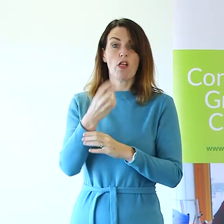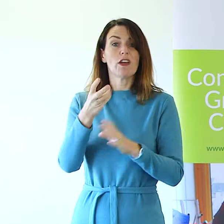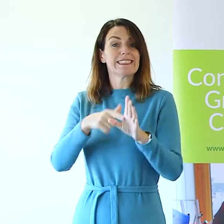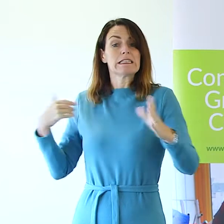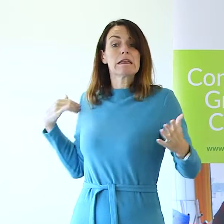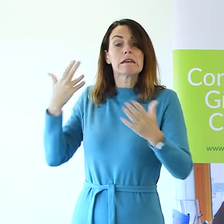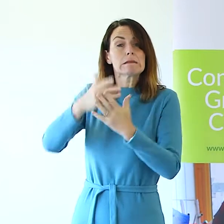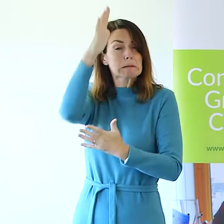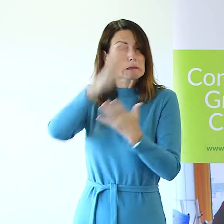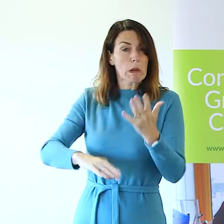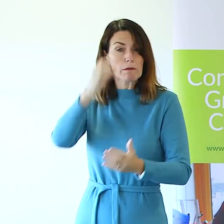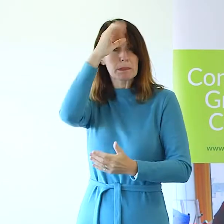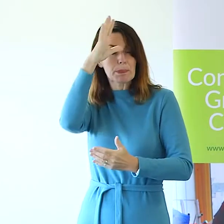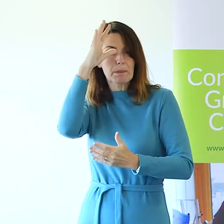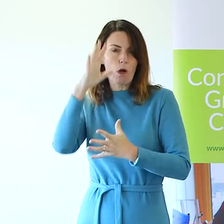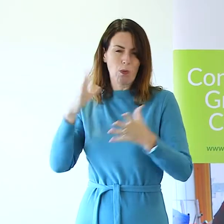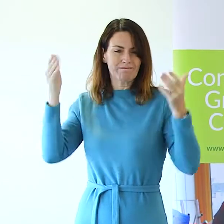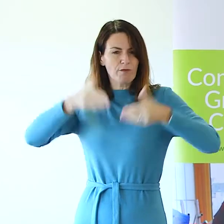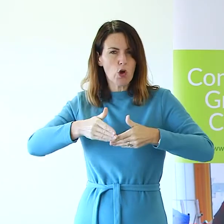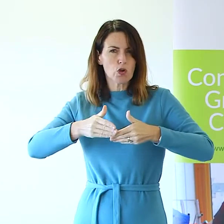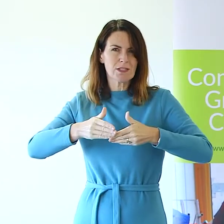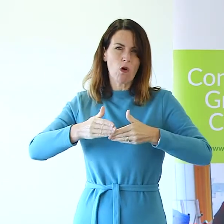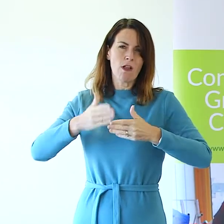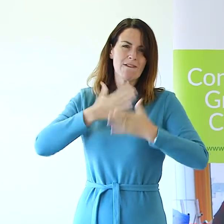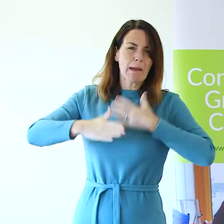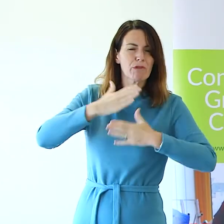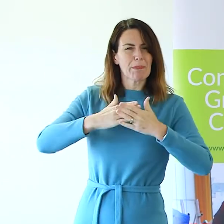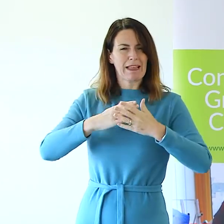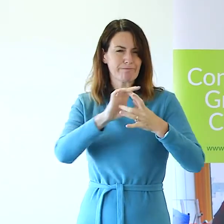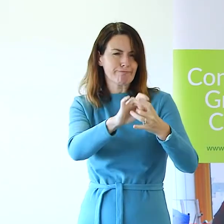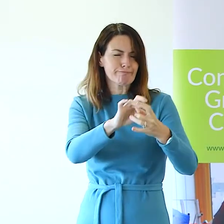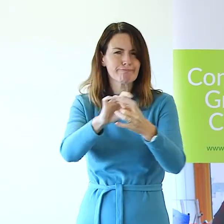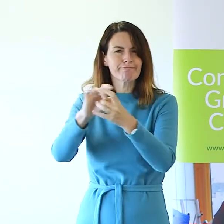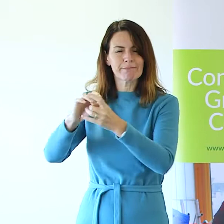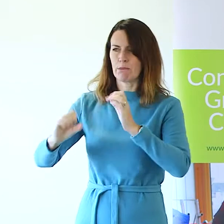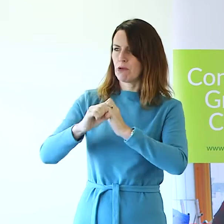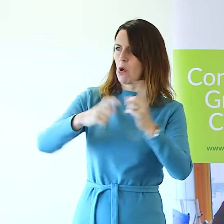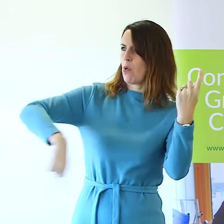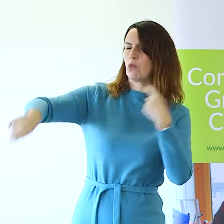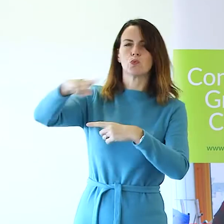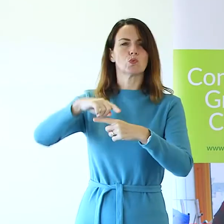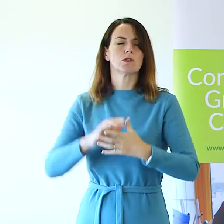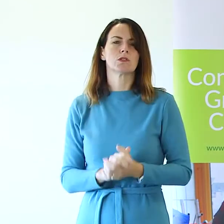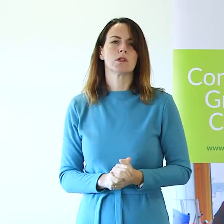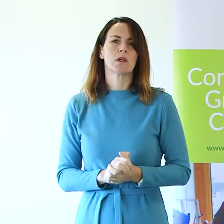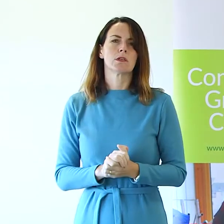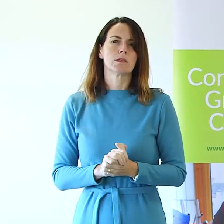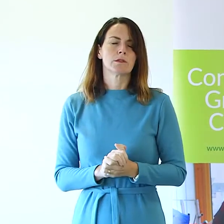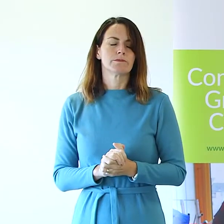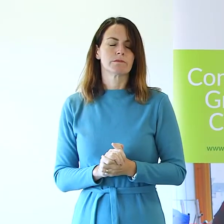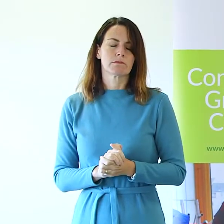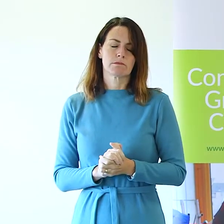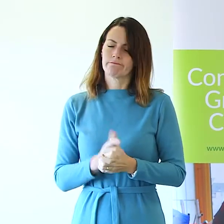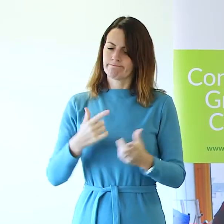experience of philanthropy and promoting philanthropy in the borough. We're immensely